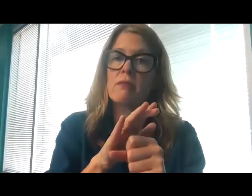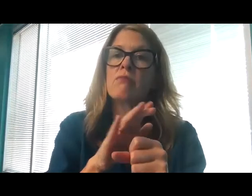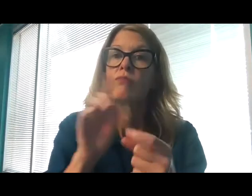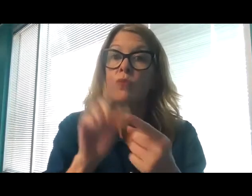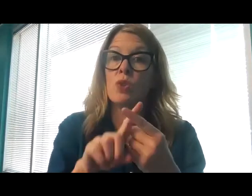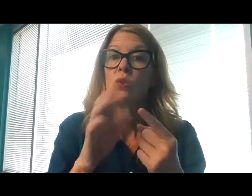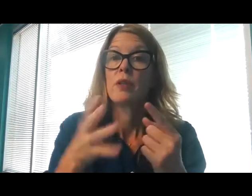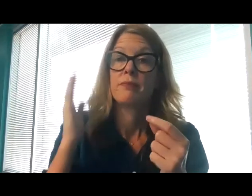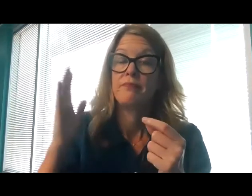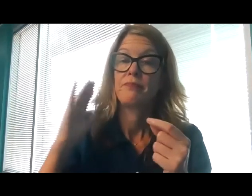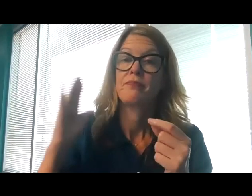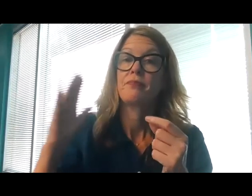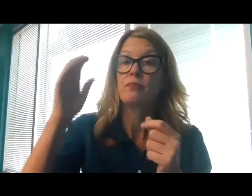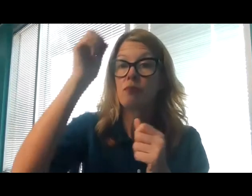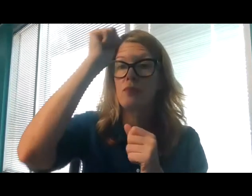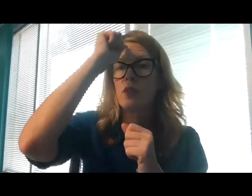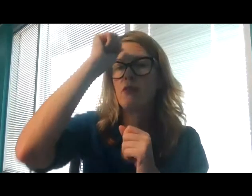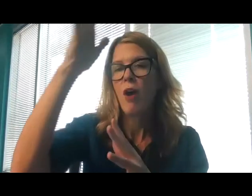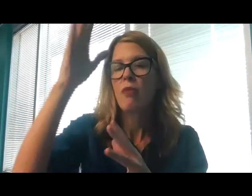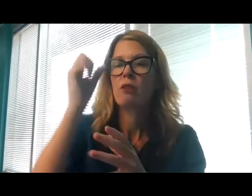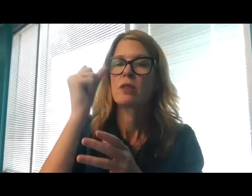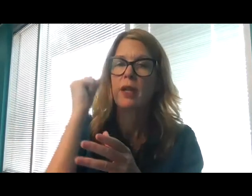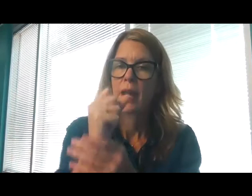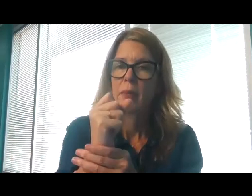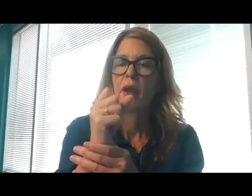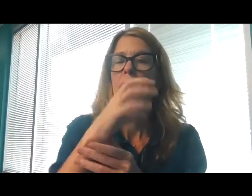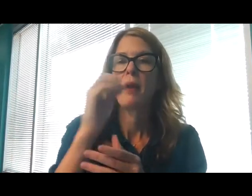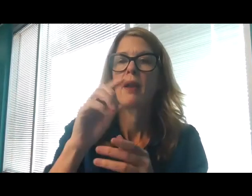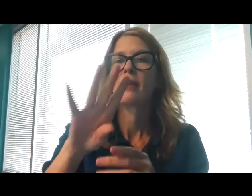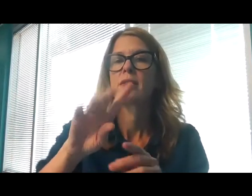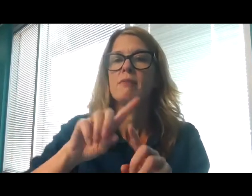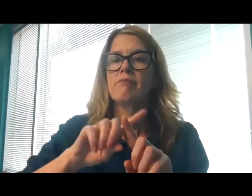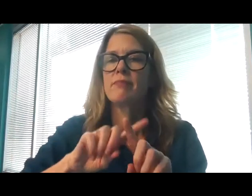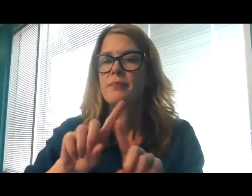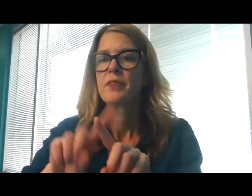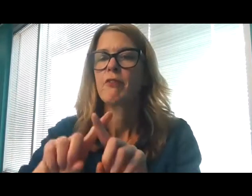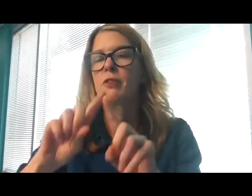Abraham and his seed forever.